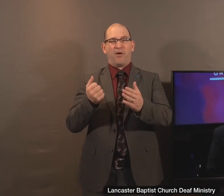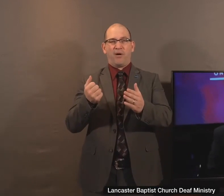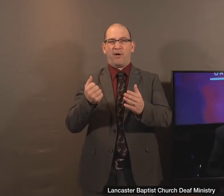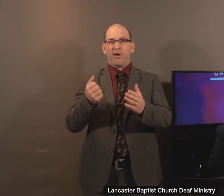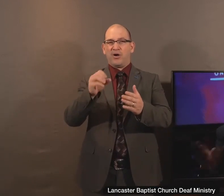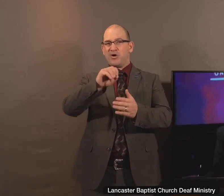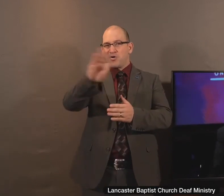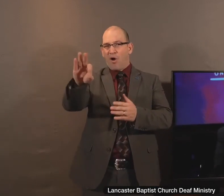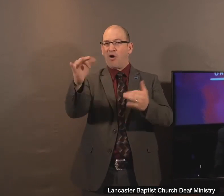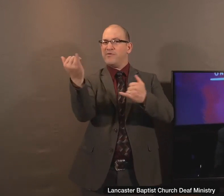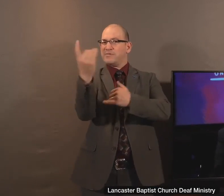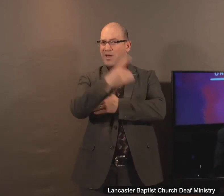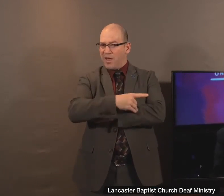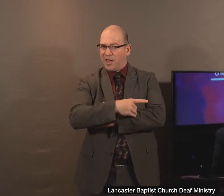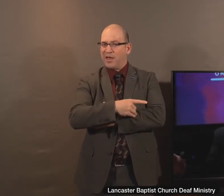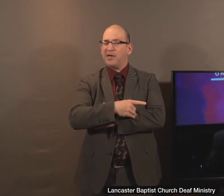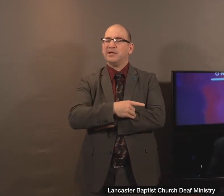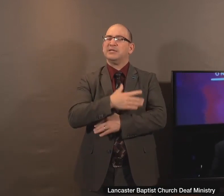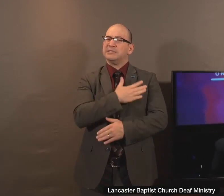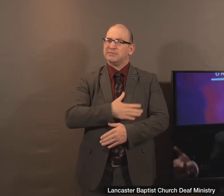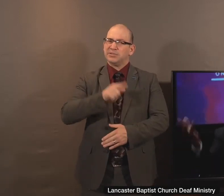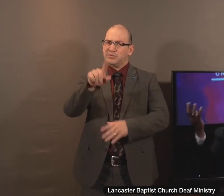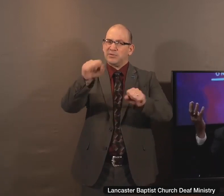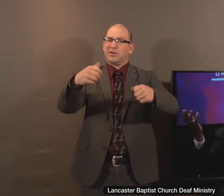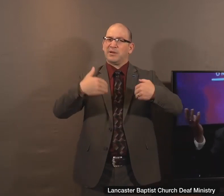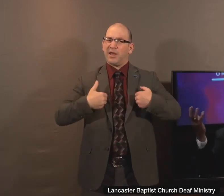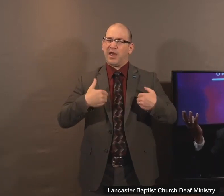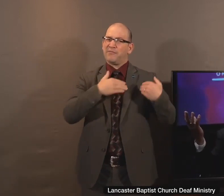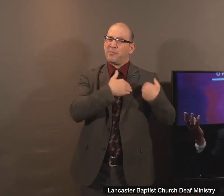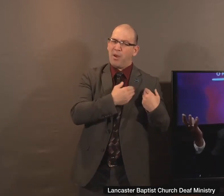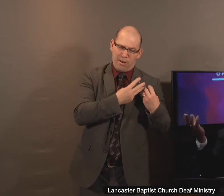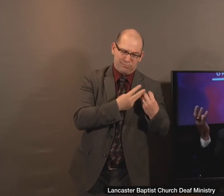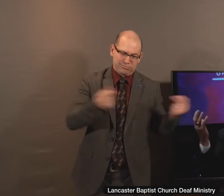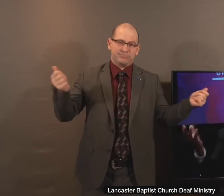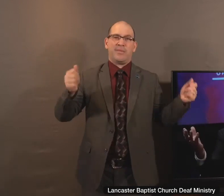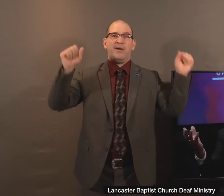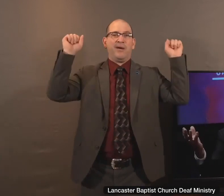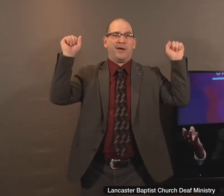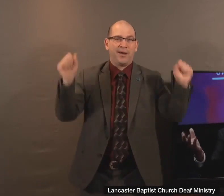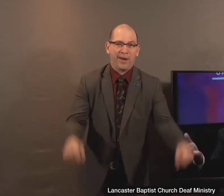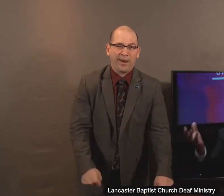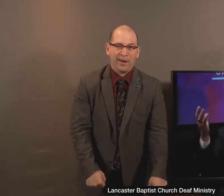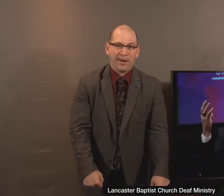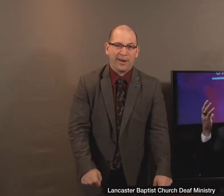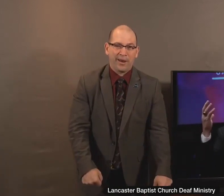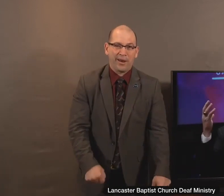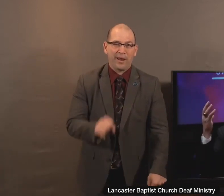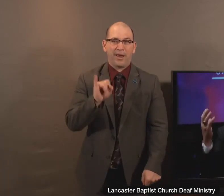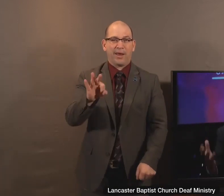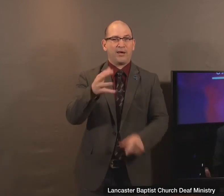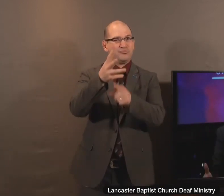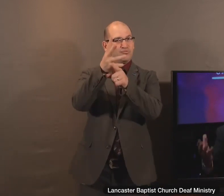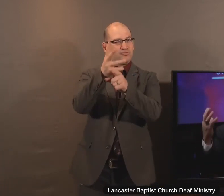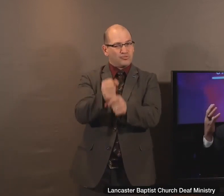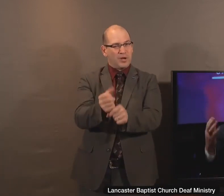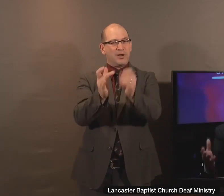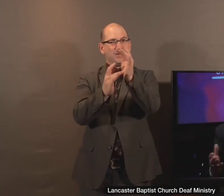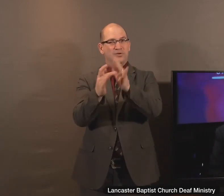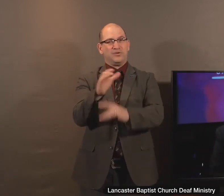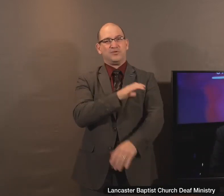your computer, your tablet today, you could have your burden of sin lifted if you would but believe on the Lord